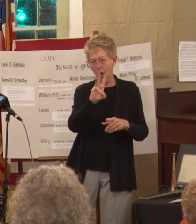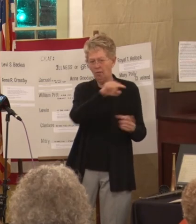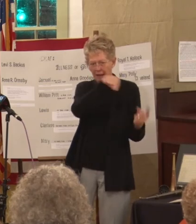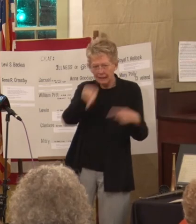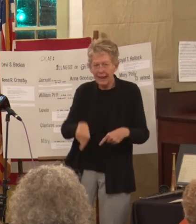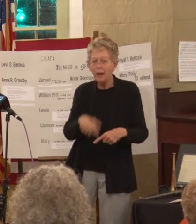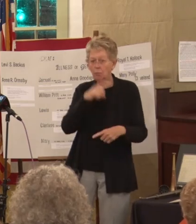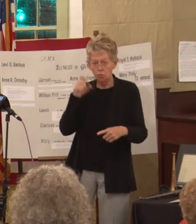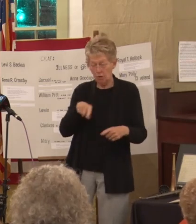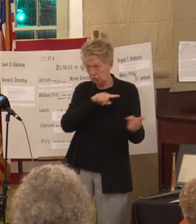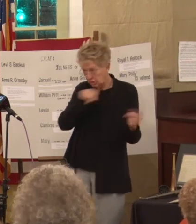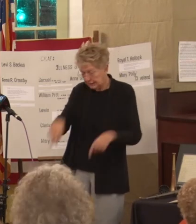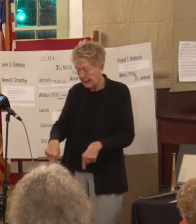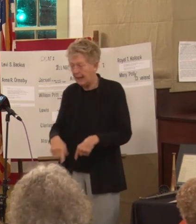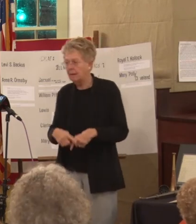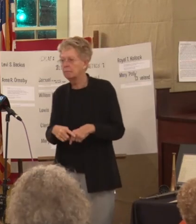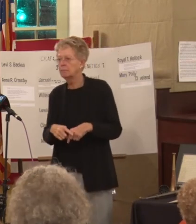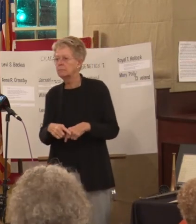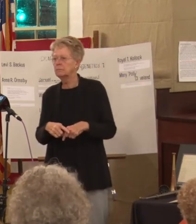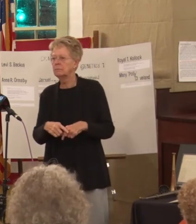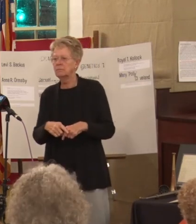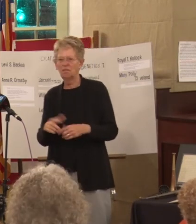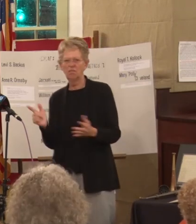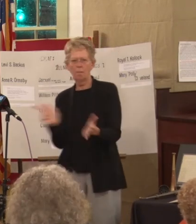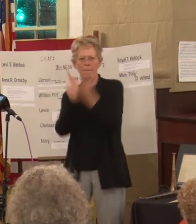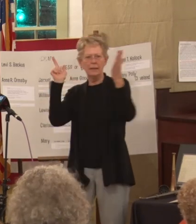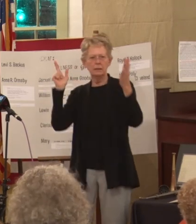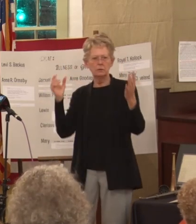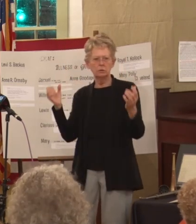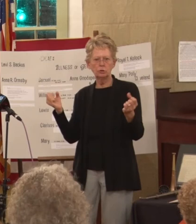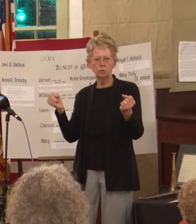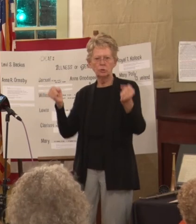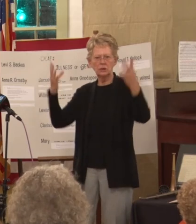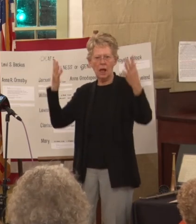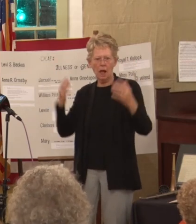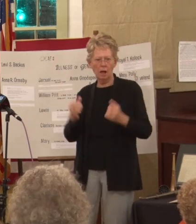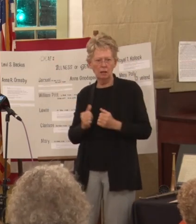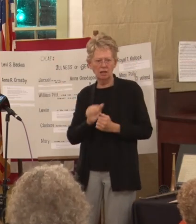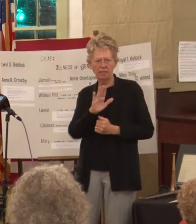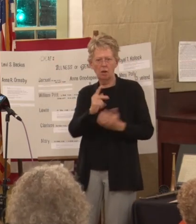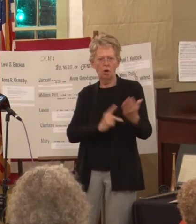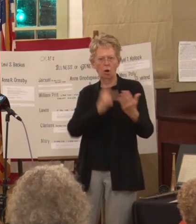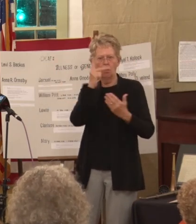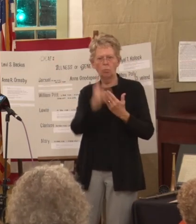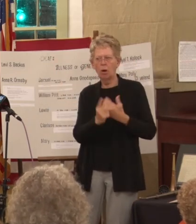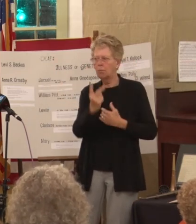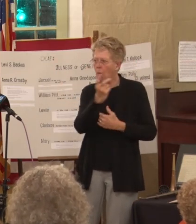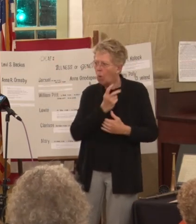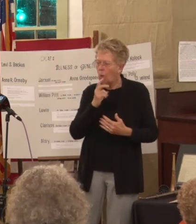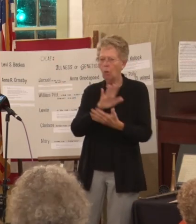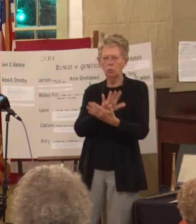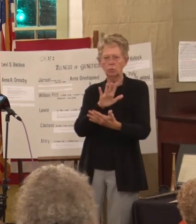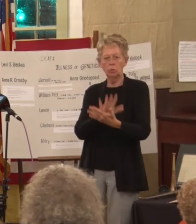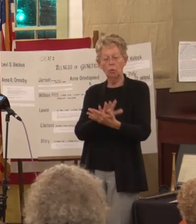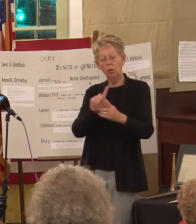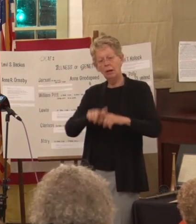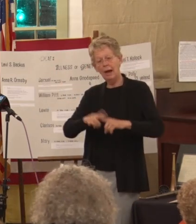that it's forbidden to use sign language from their program it was a oral school however the dormitory